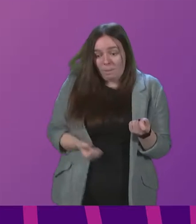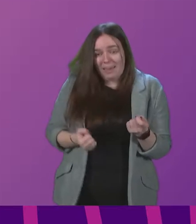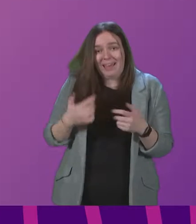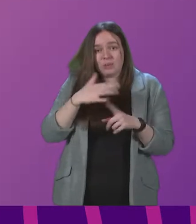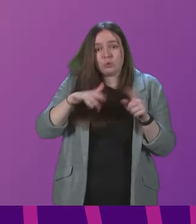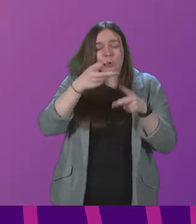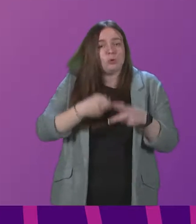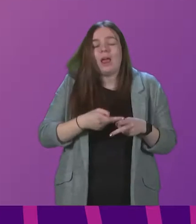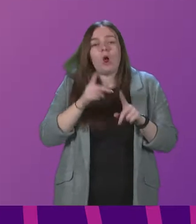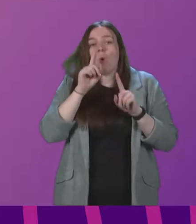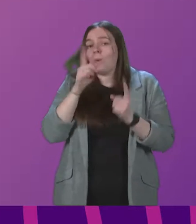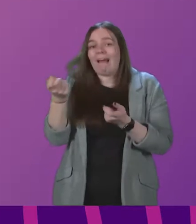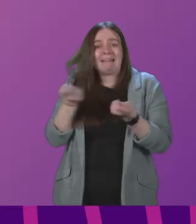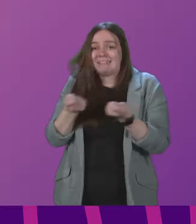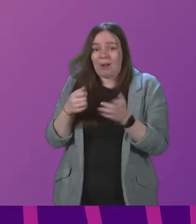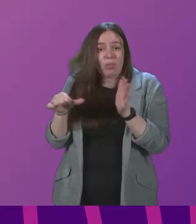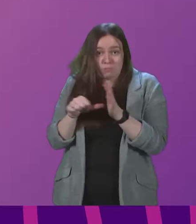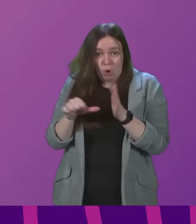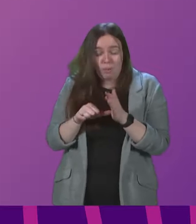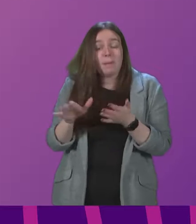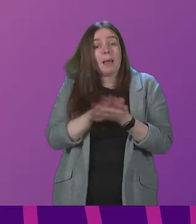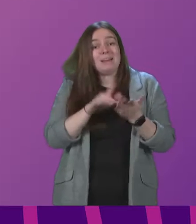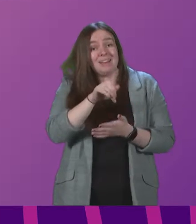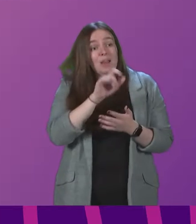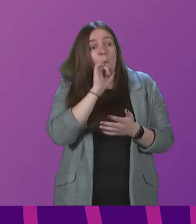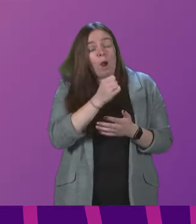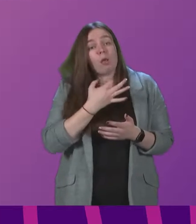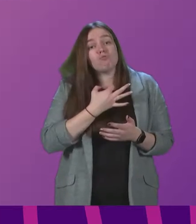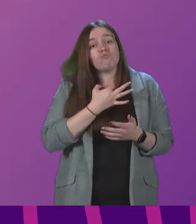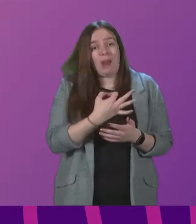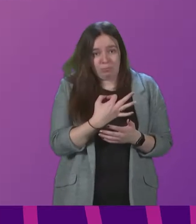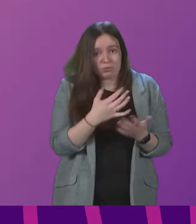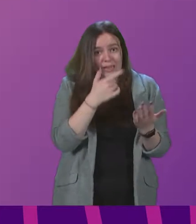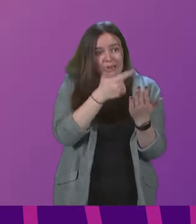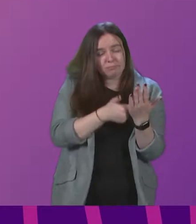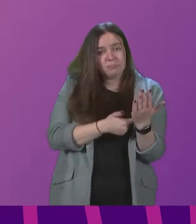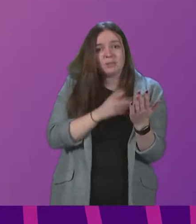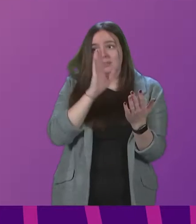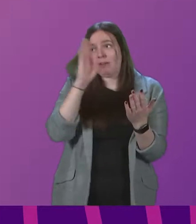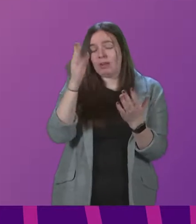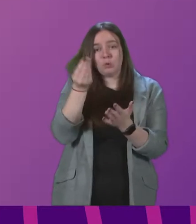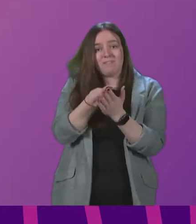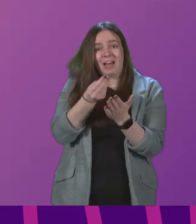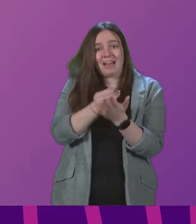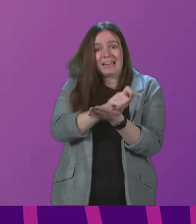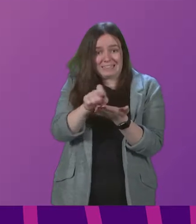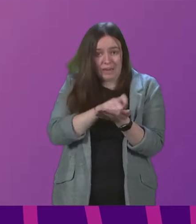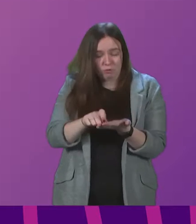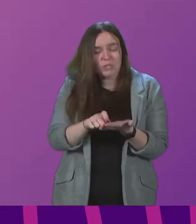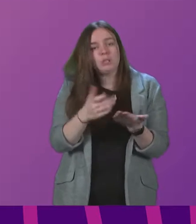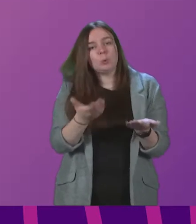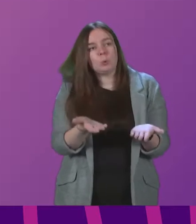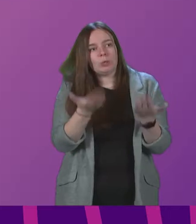care, we can't tackle the problem? And will he therefore make representations direct to the Finance Secretary to bring